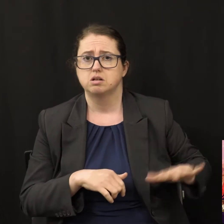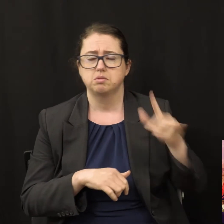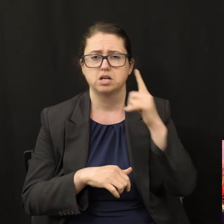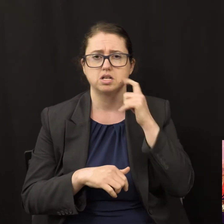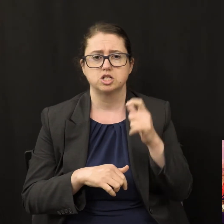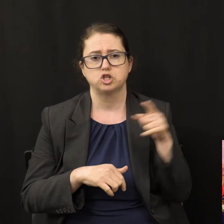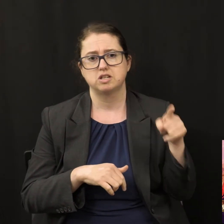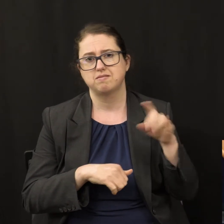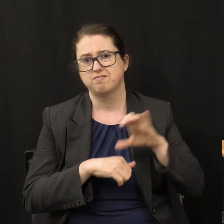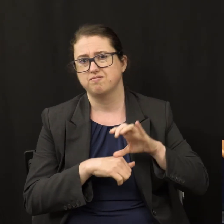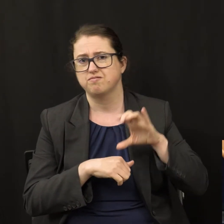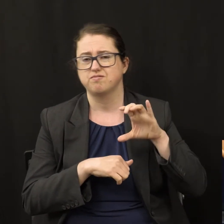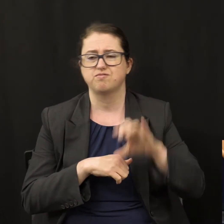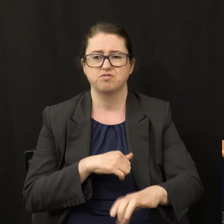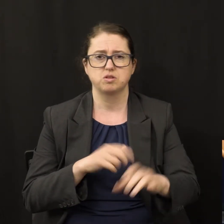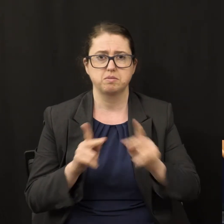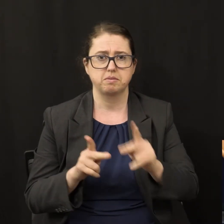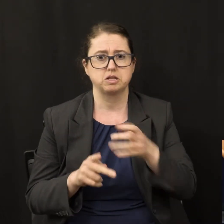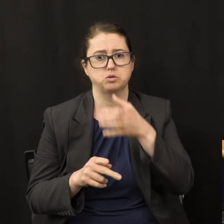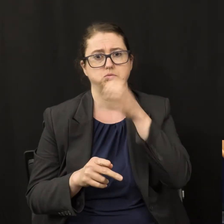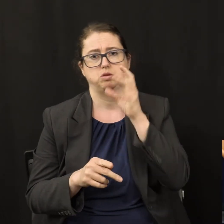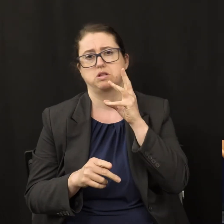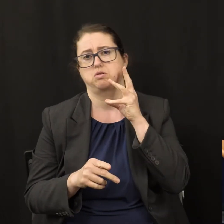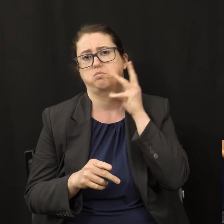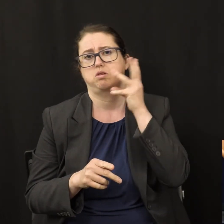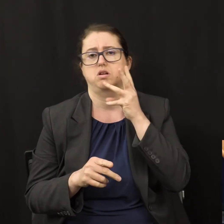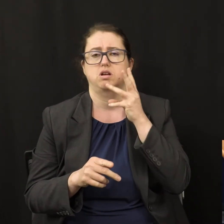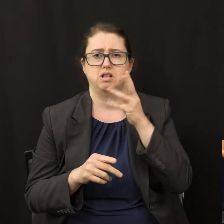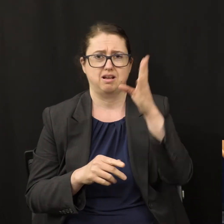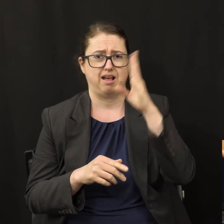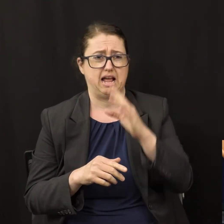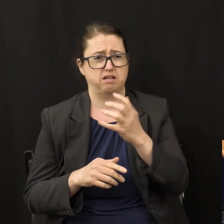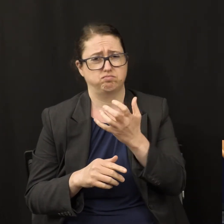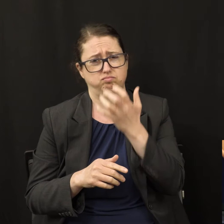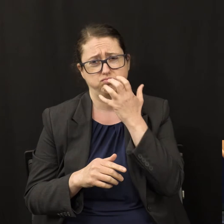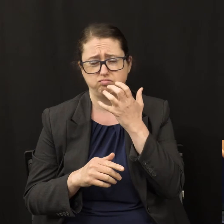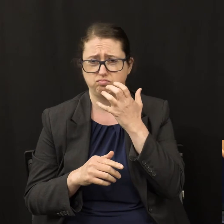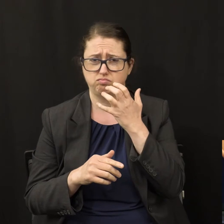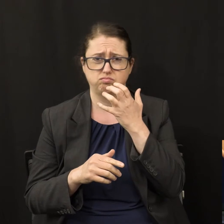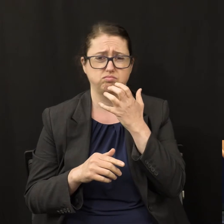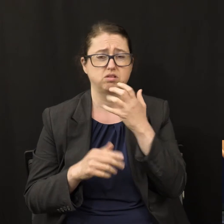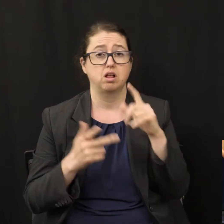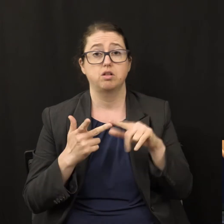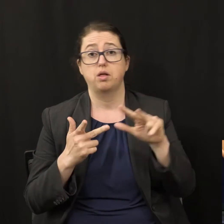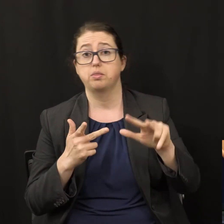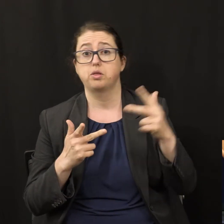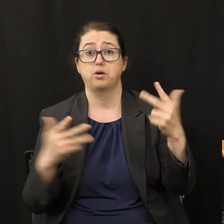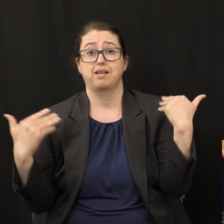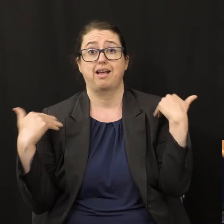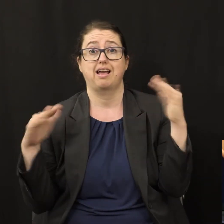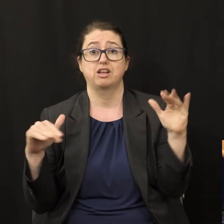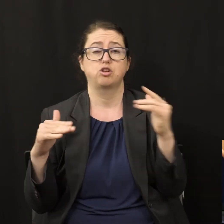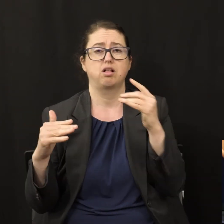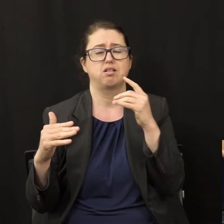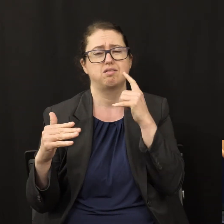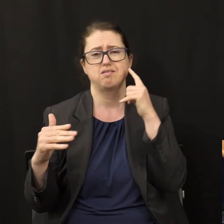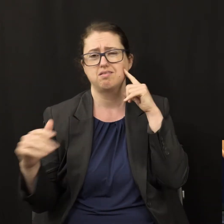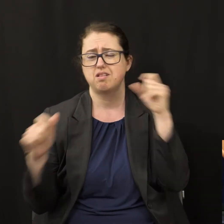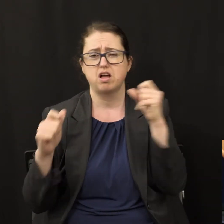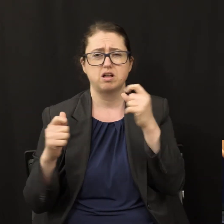fornication. Then a third angel followed them, saying with a loud voice, if anyone worships the